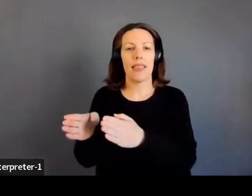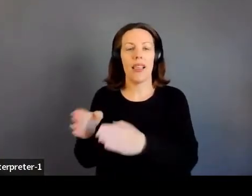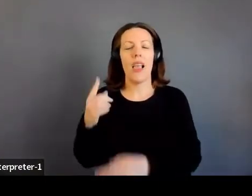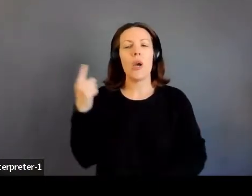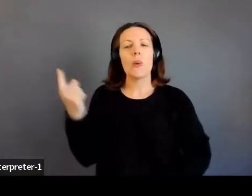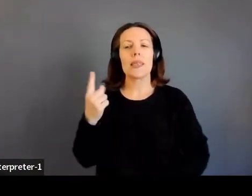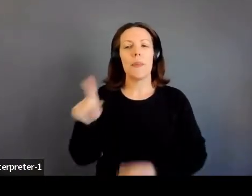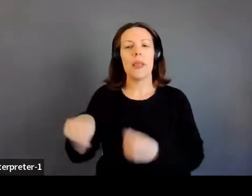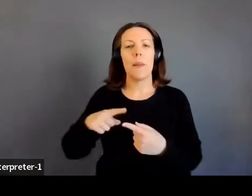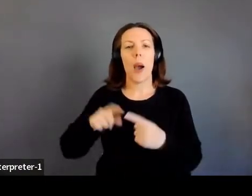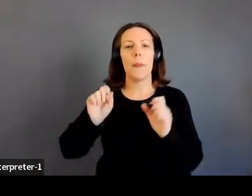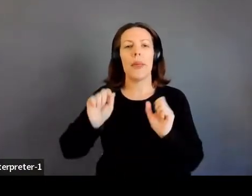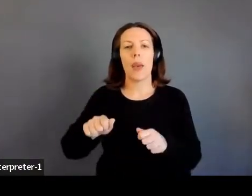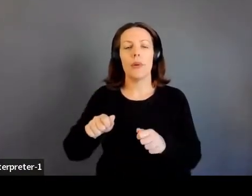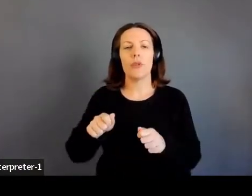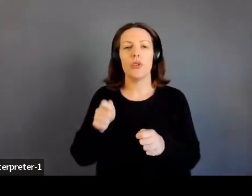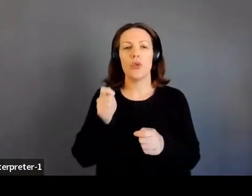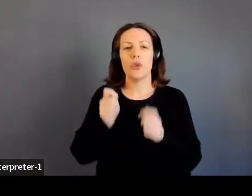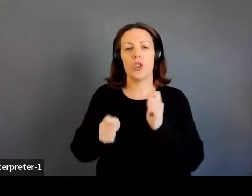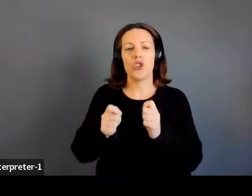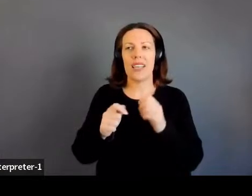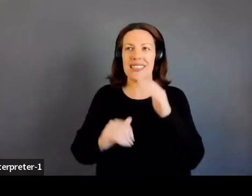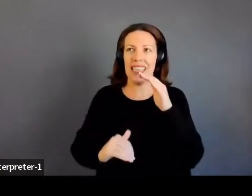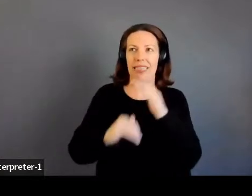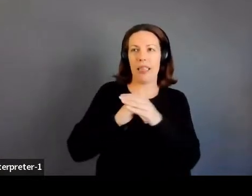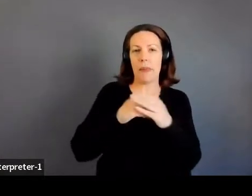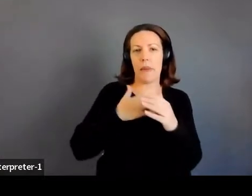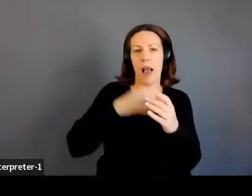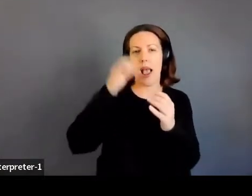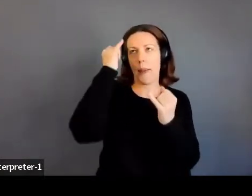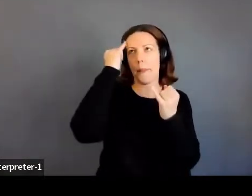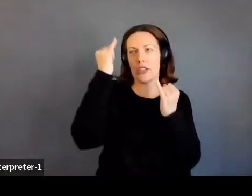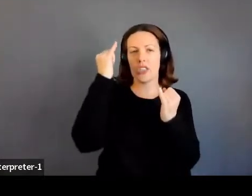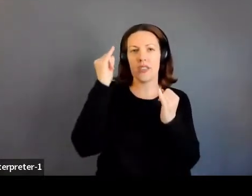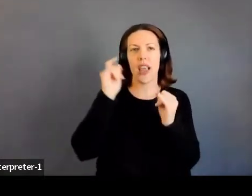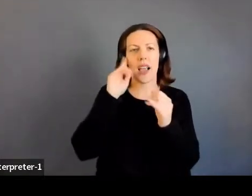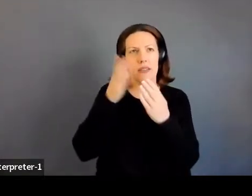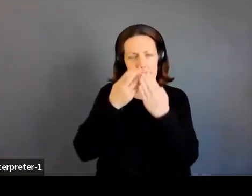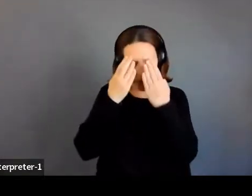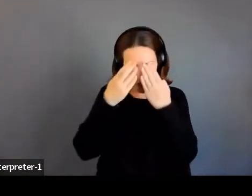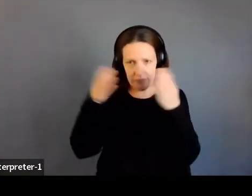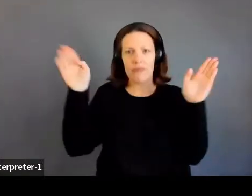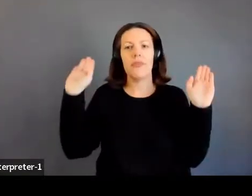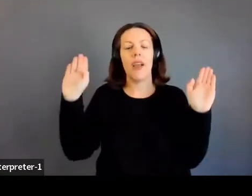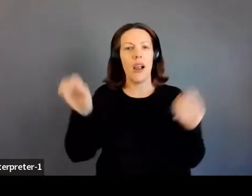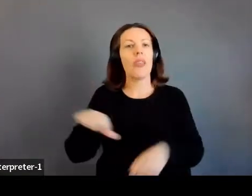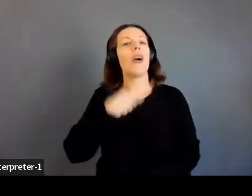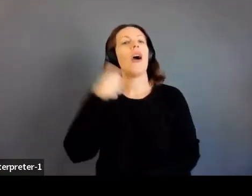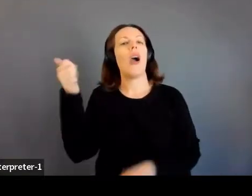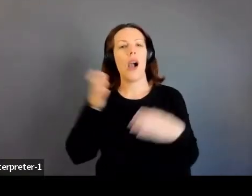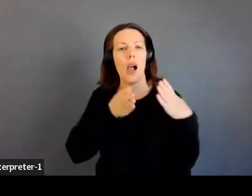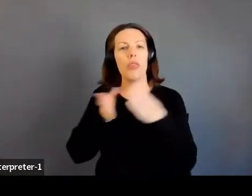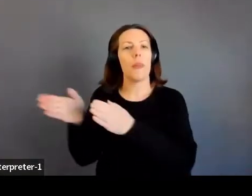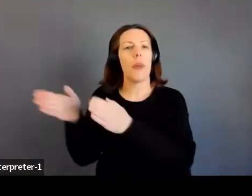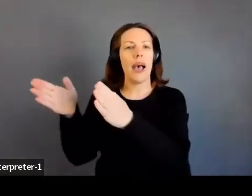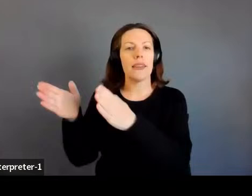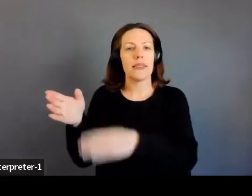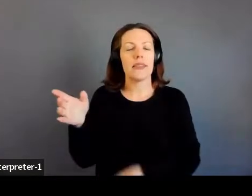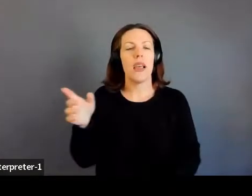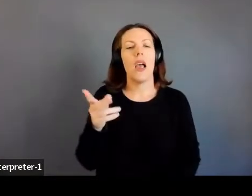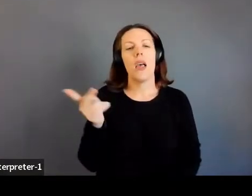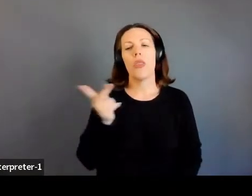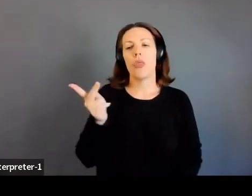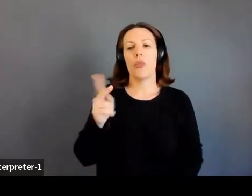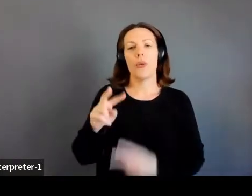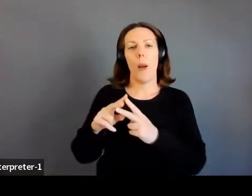being able to adjust the limiter on my own imagination to realize there are other paths. They saw potential in me,